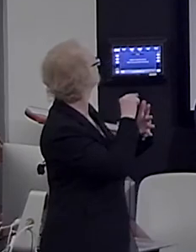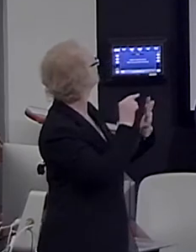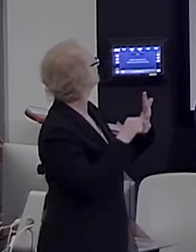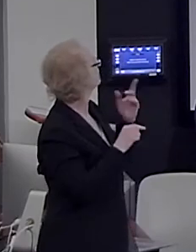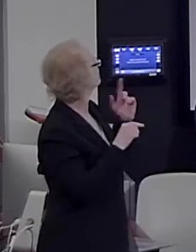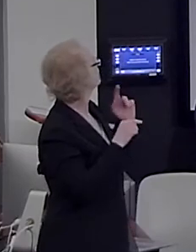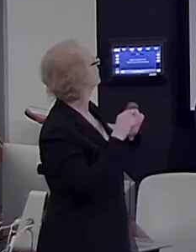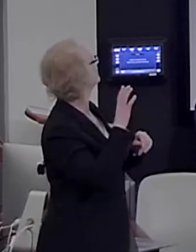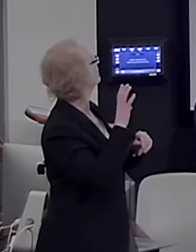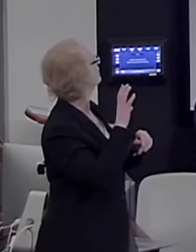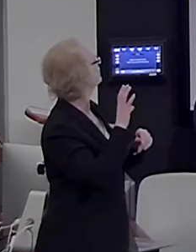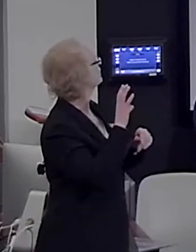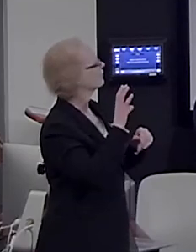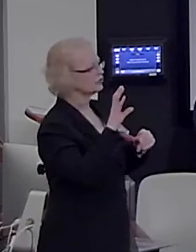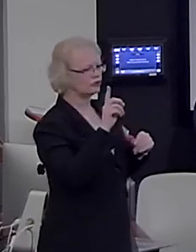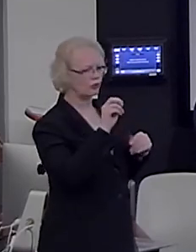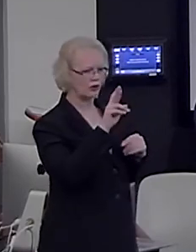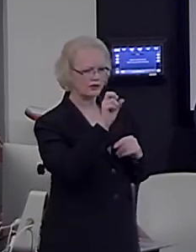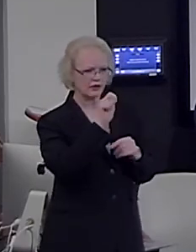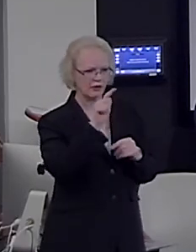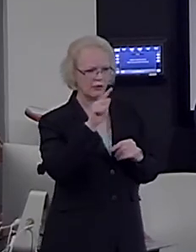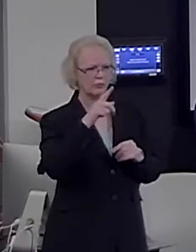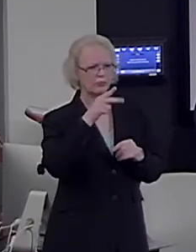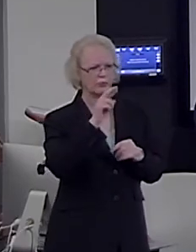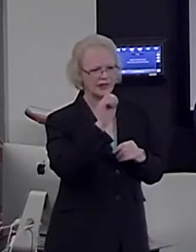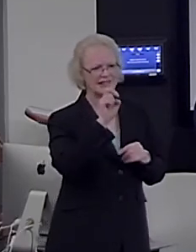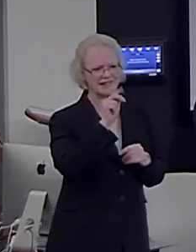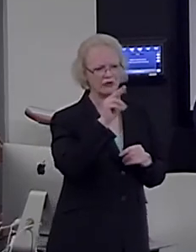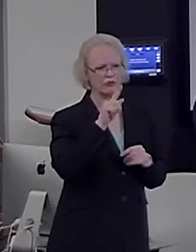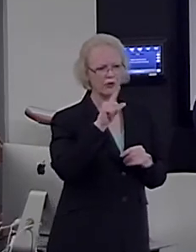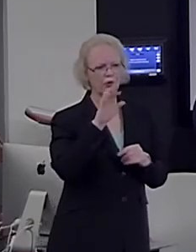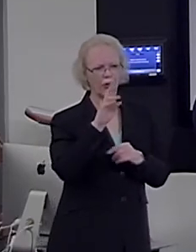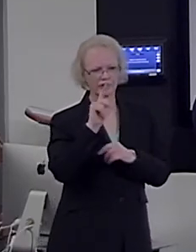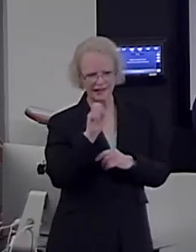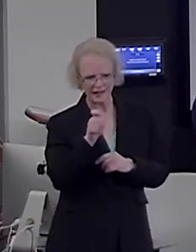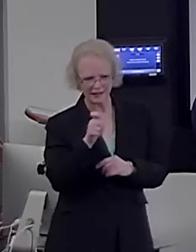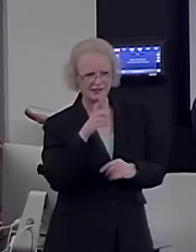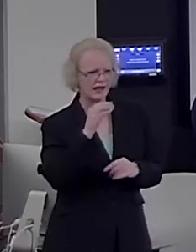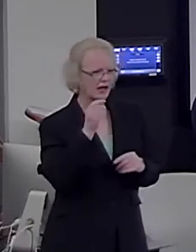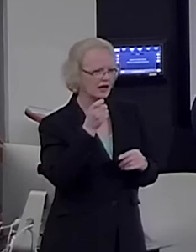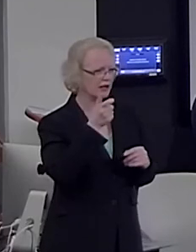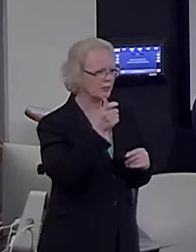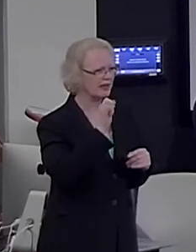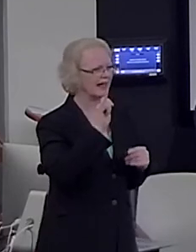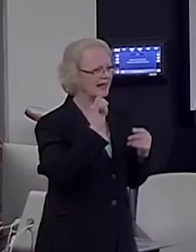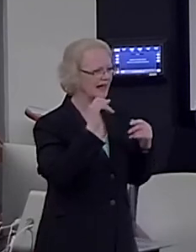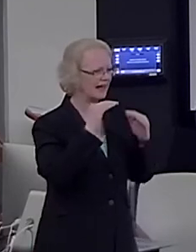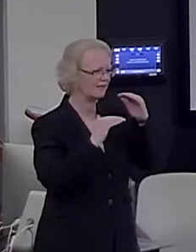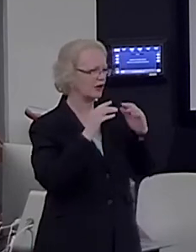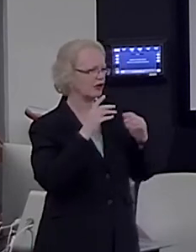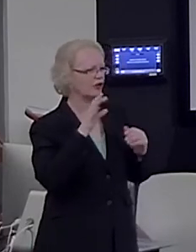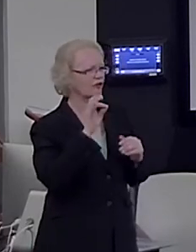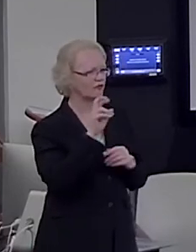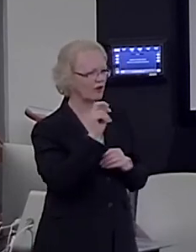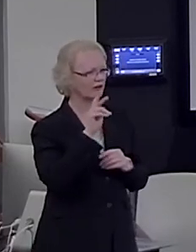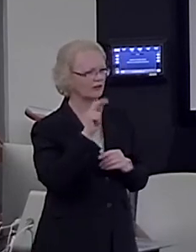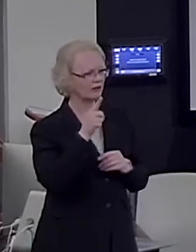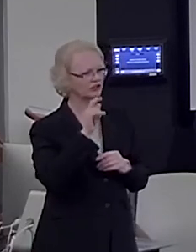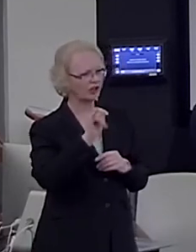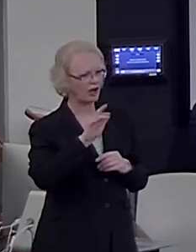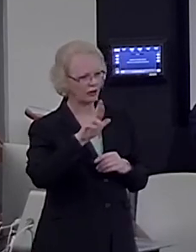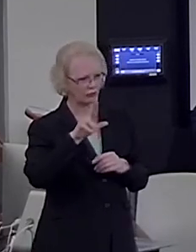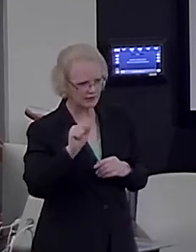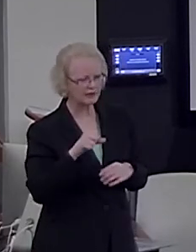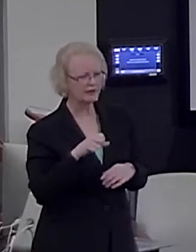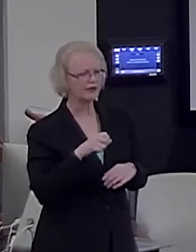cortex, and then dorsal precentral cortex, and even a little bit of, you know, inferior frontal gyrus, but going only in